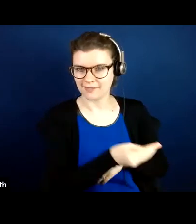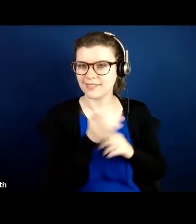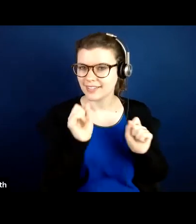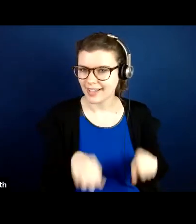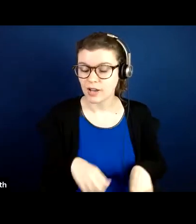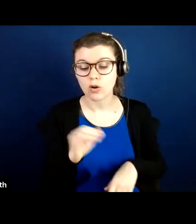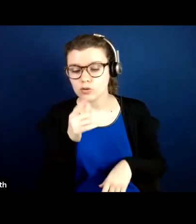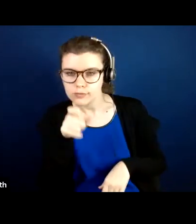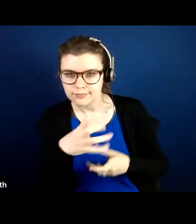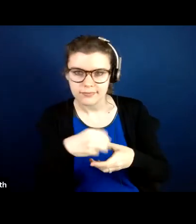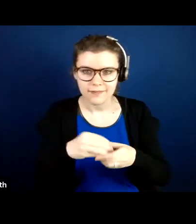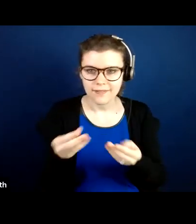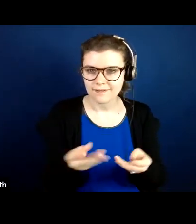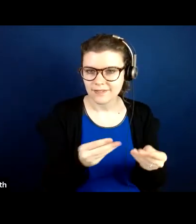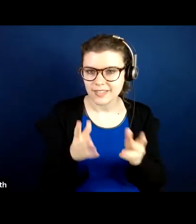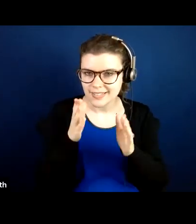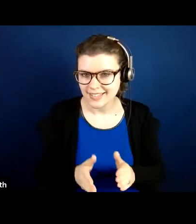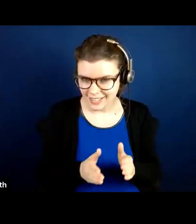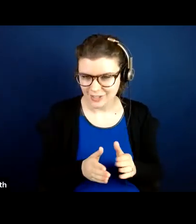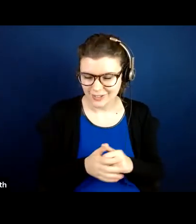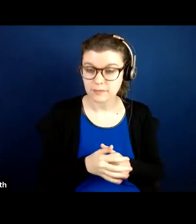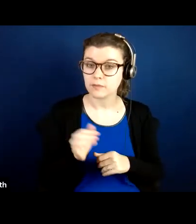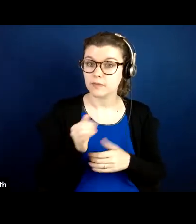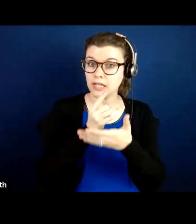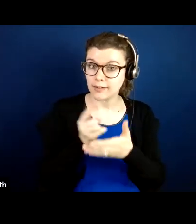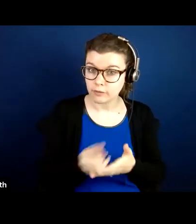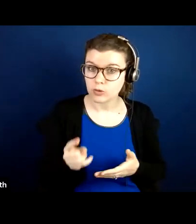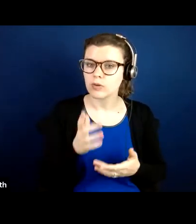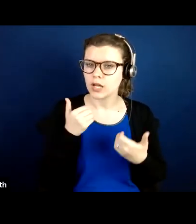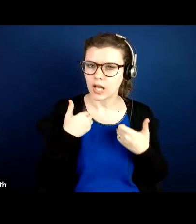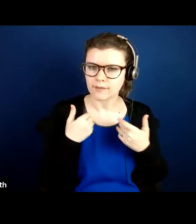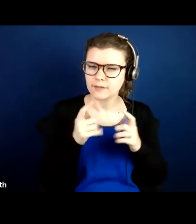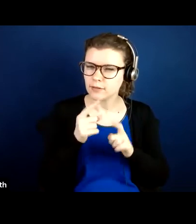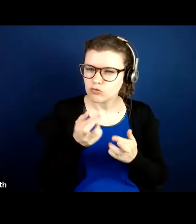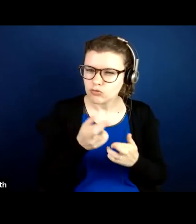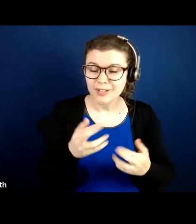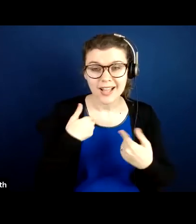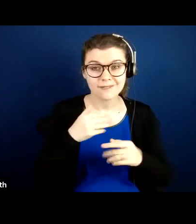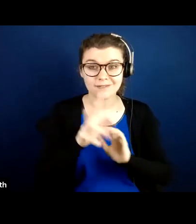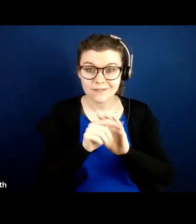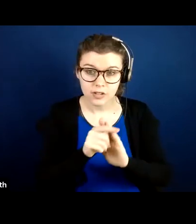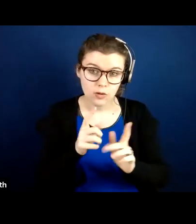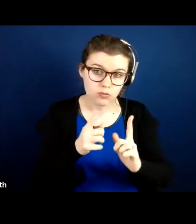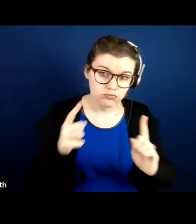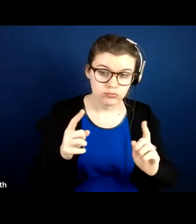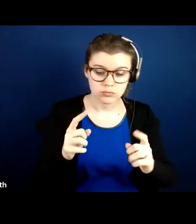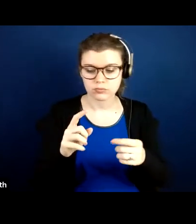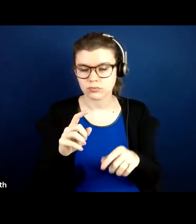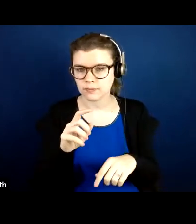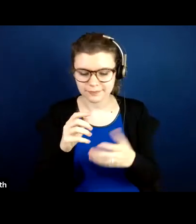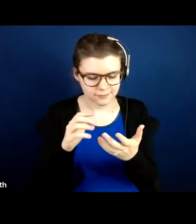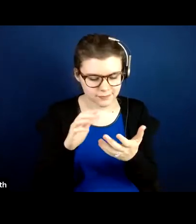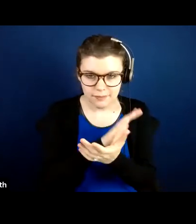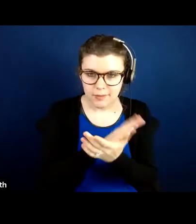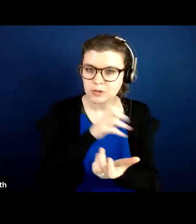There's additional resources for each weekly session, including full length videos, additional worksheets and supplementary